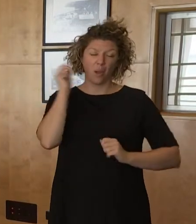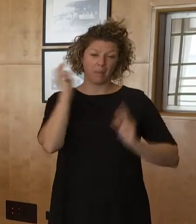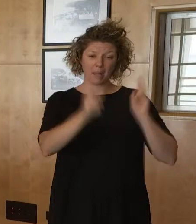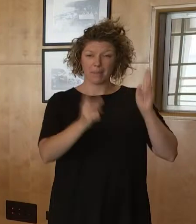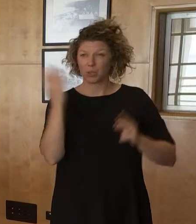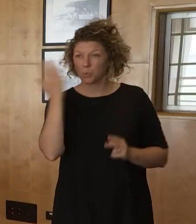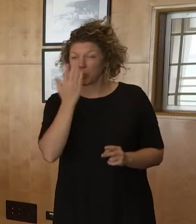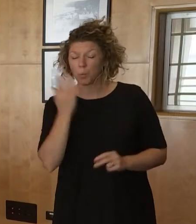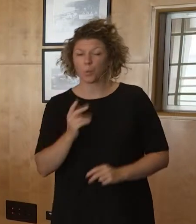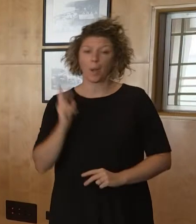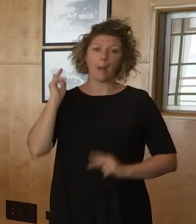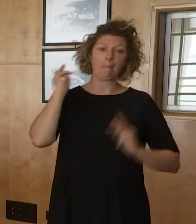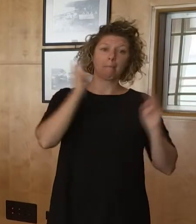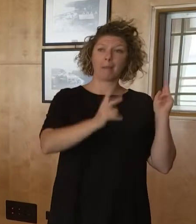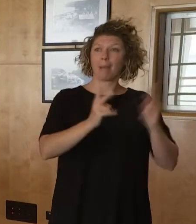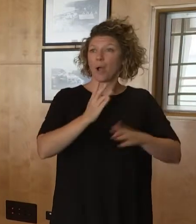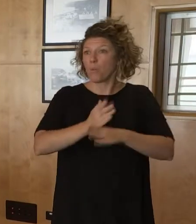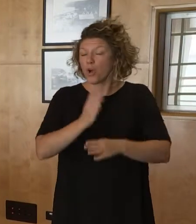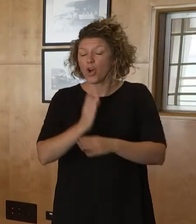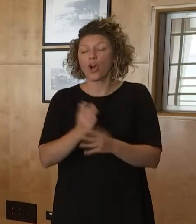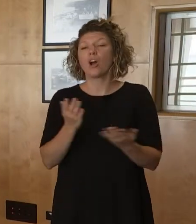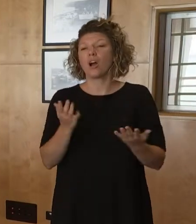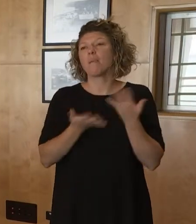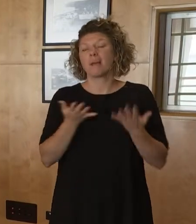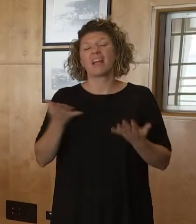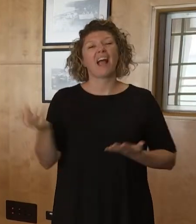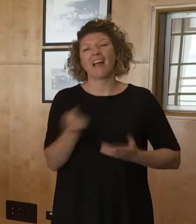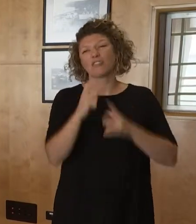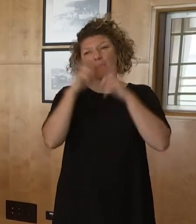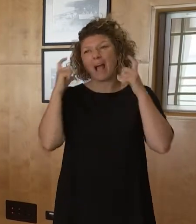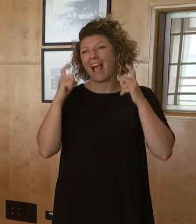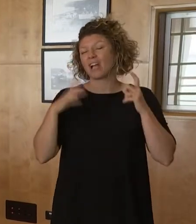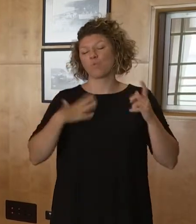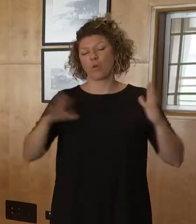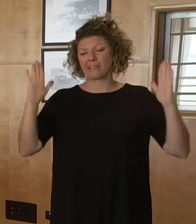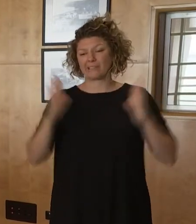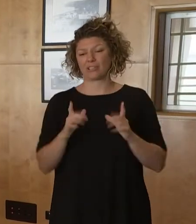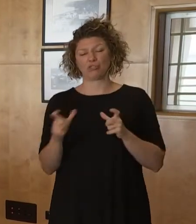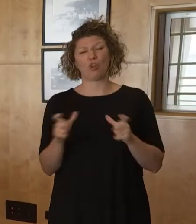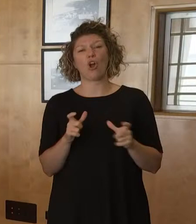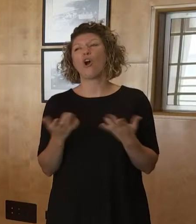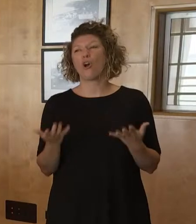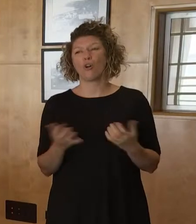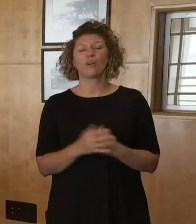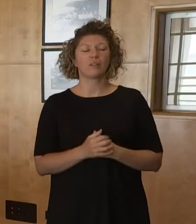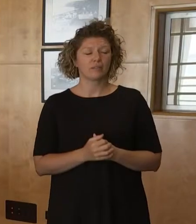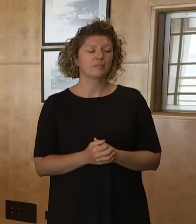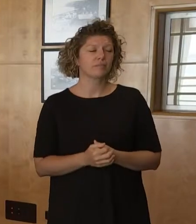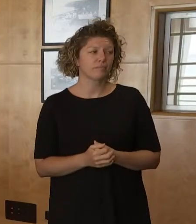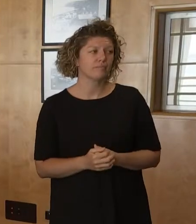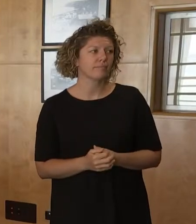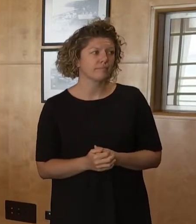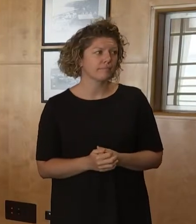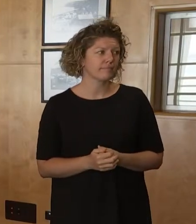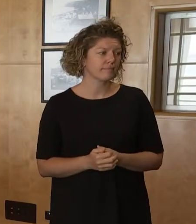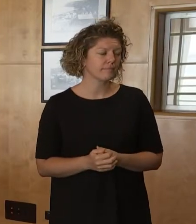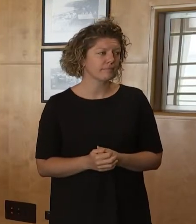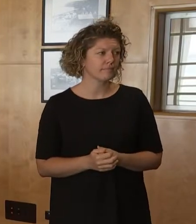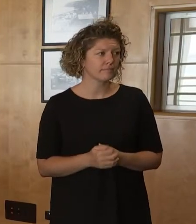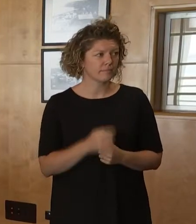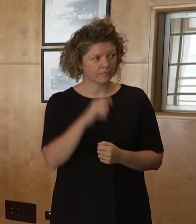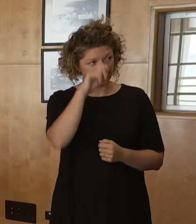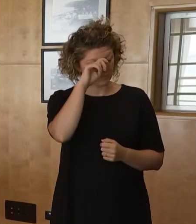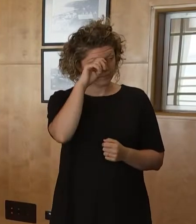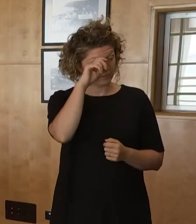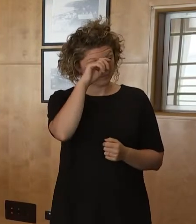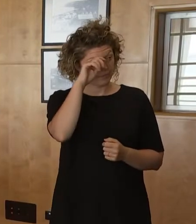interstate travellers would arrive back. I hope that answers your question, Jack. You said that 50% of the new cases reported were from the top